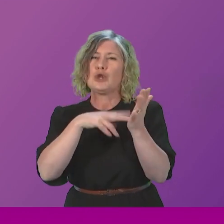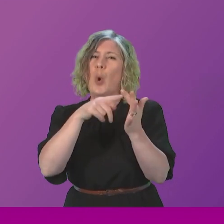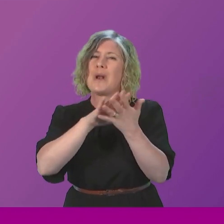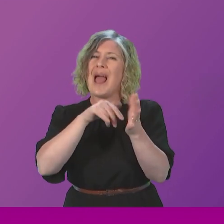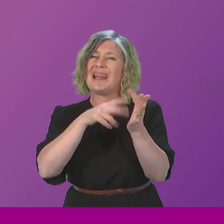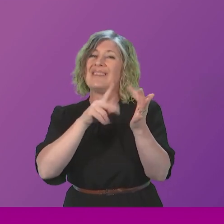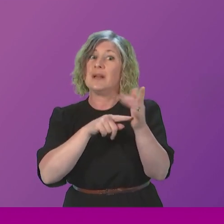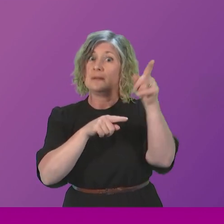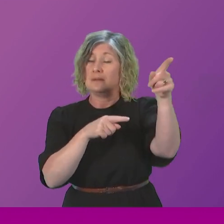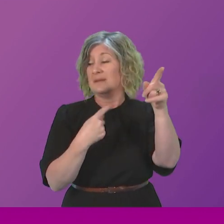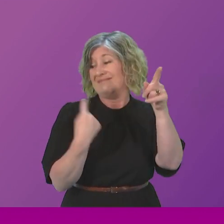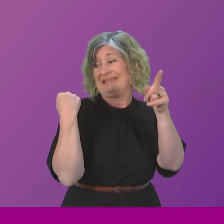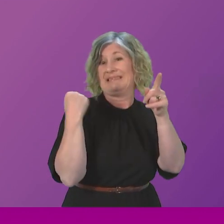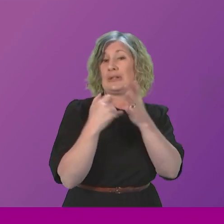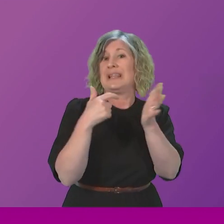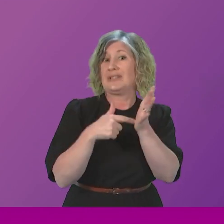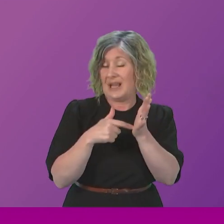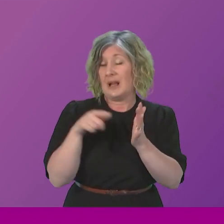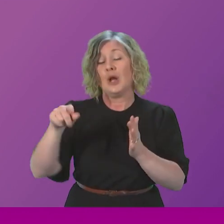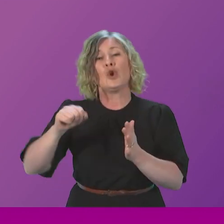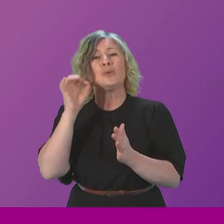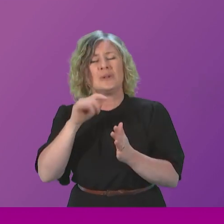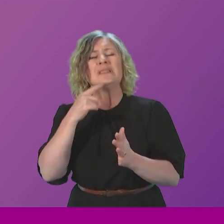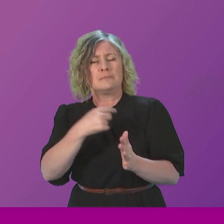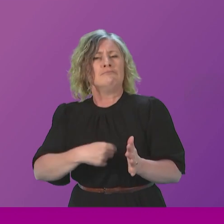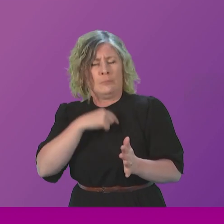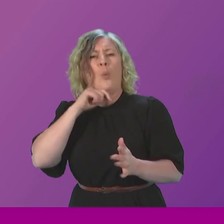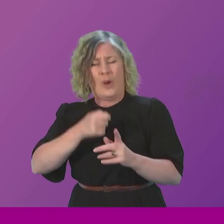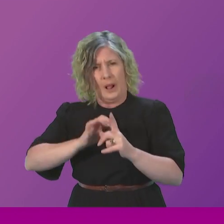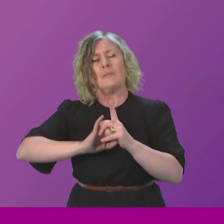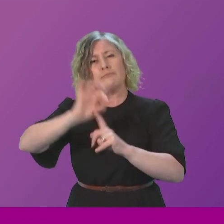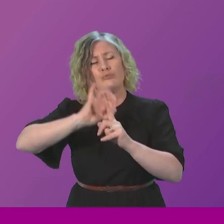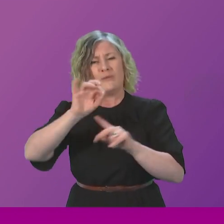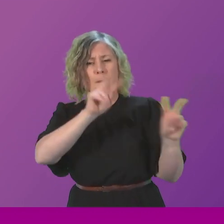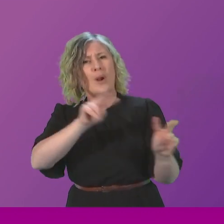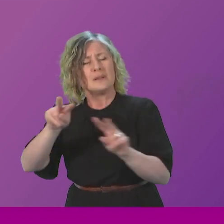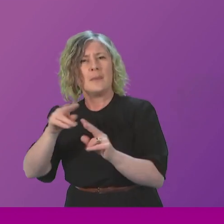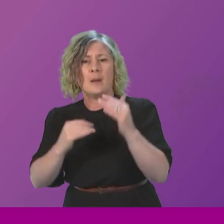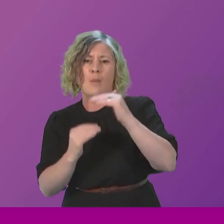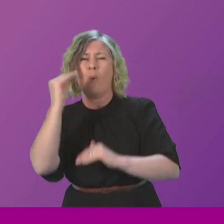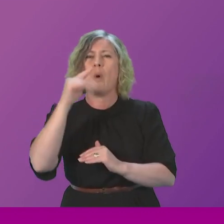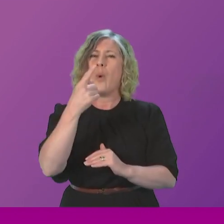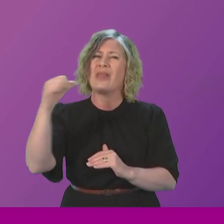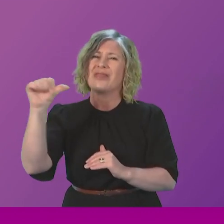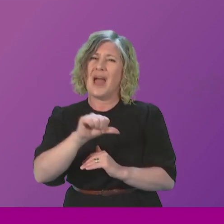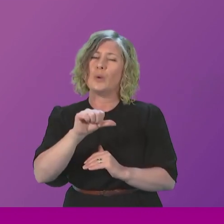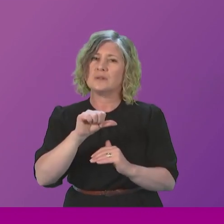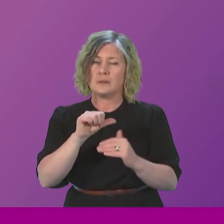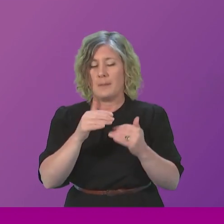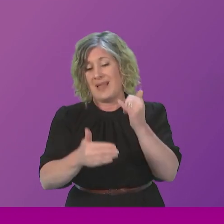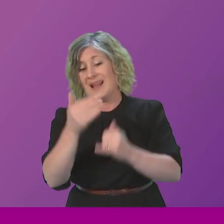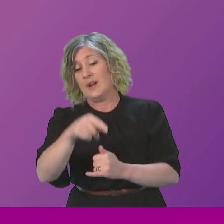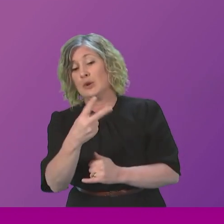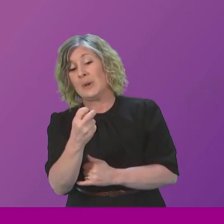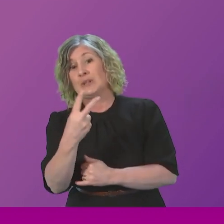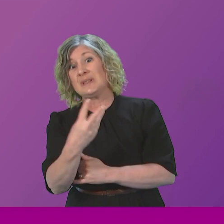2021, Scottish water vowed to increase storm drain monitors to more than 1,000 by the end of 2024. But